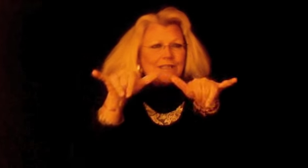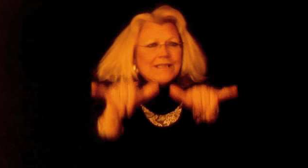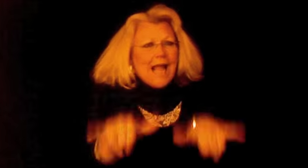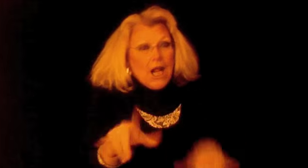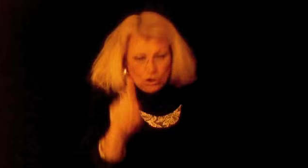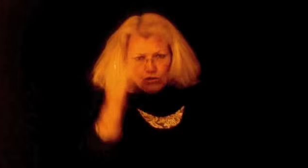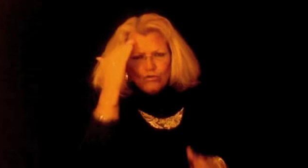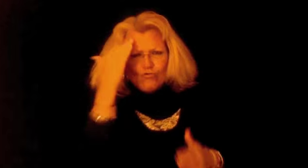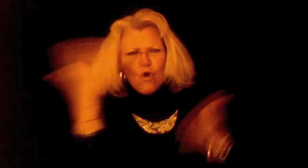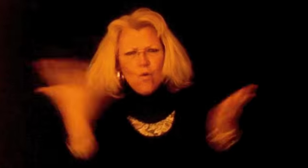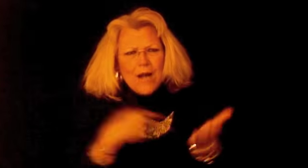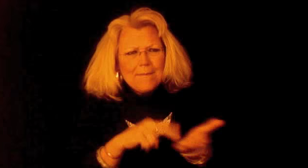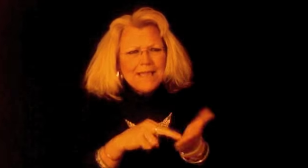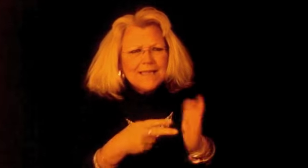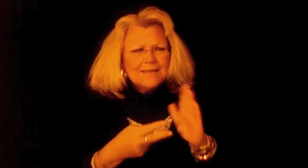stay Do you know what I mean?